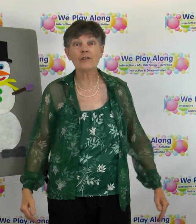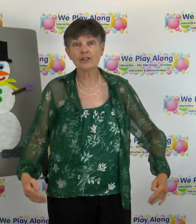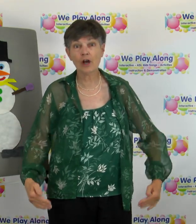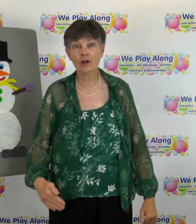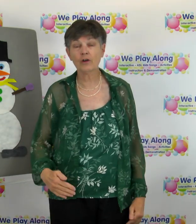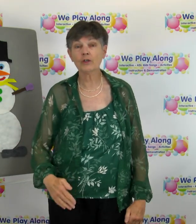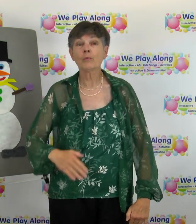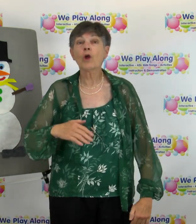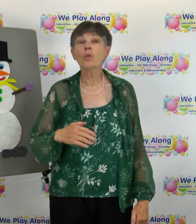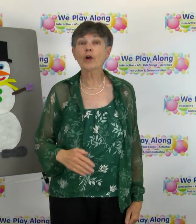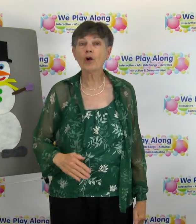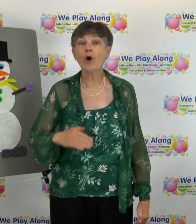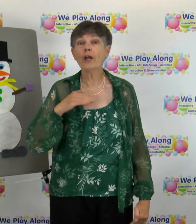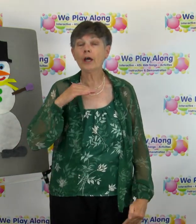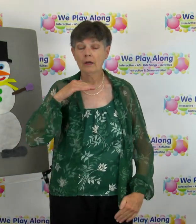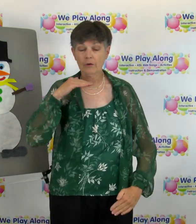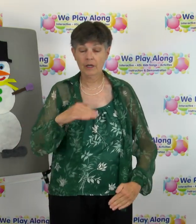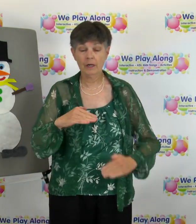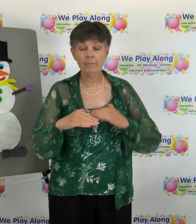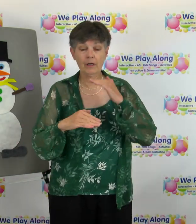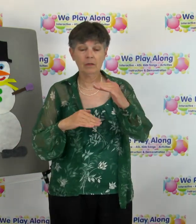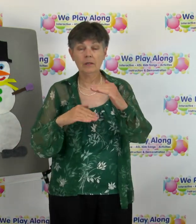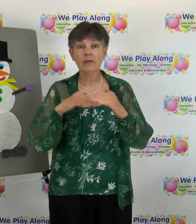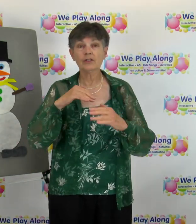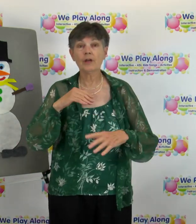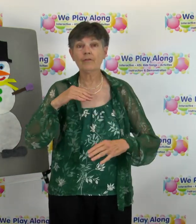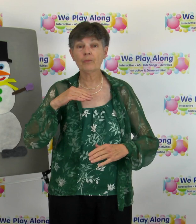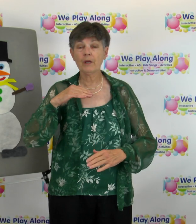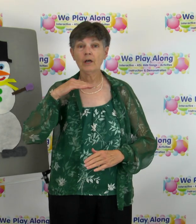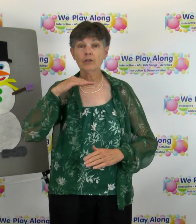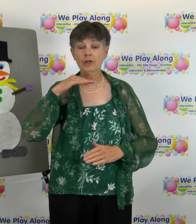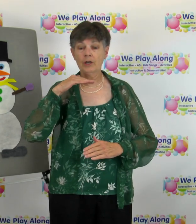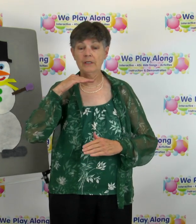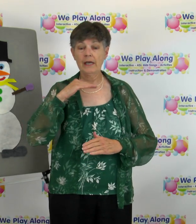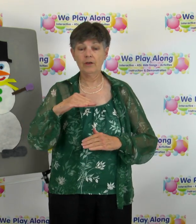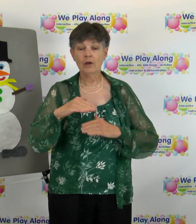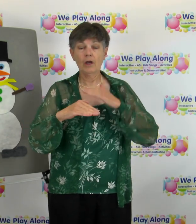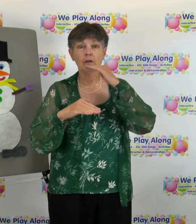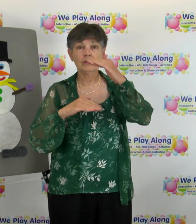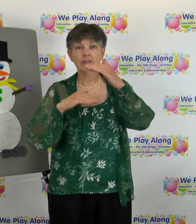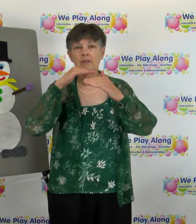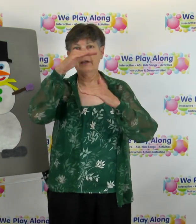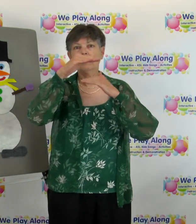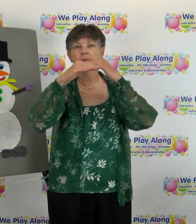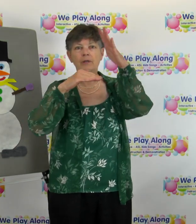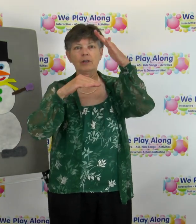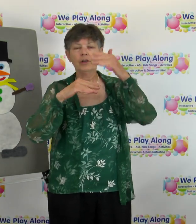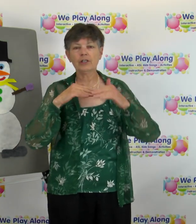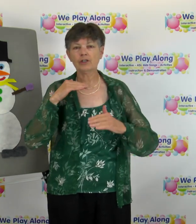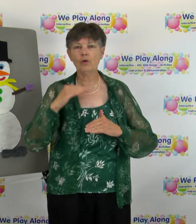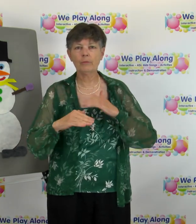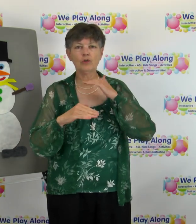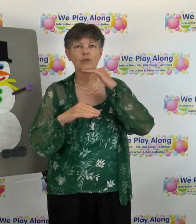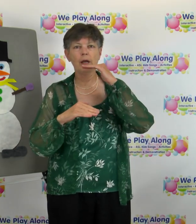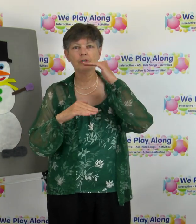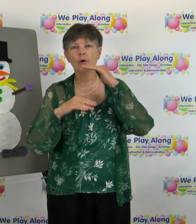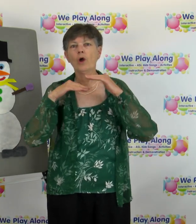how the song goes we're gonna we're gonna build so now for build you're gonna take like you're building you can just go up two times though